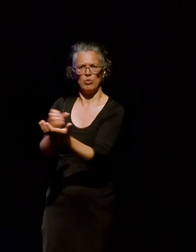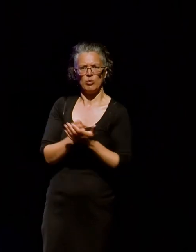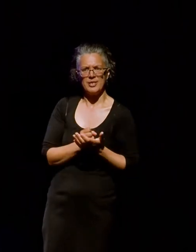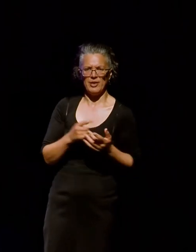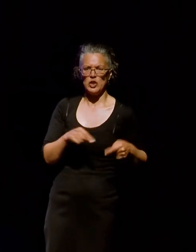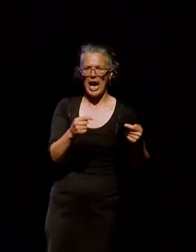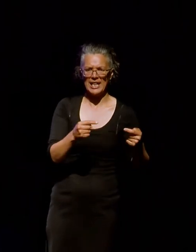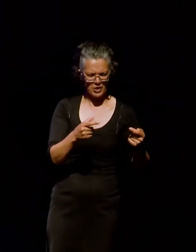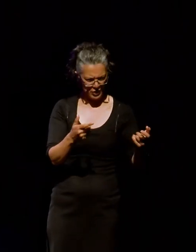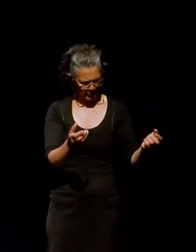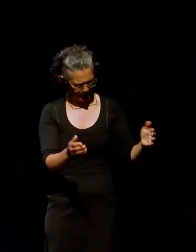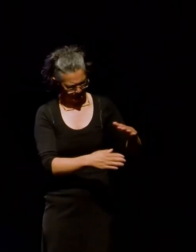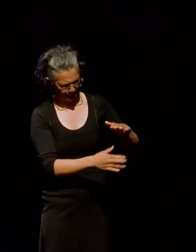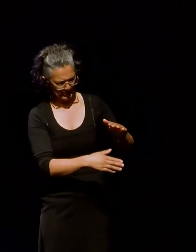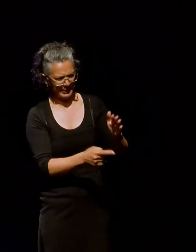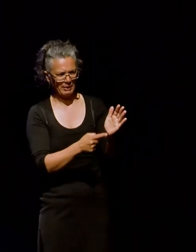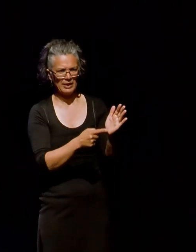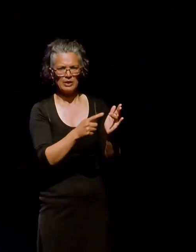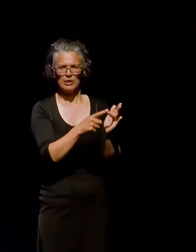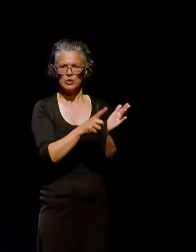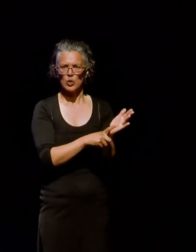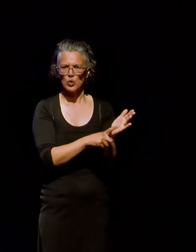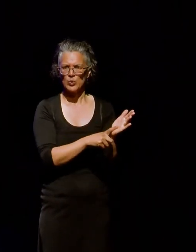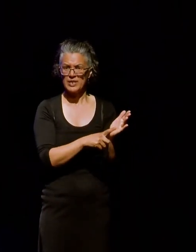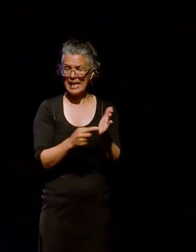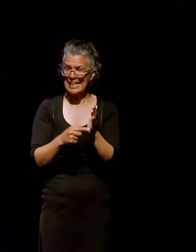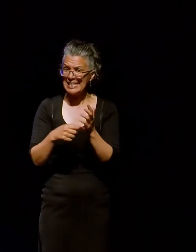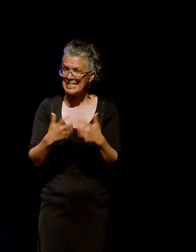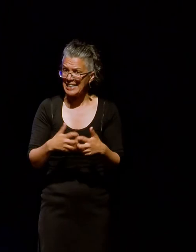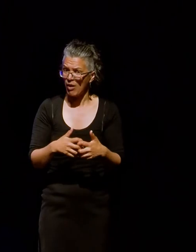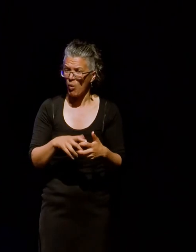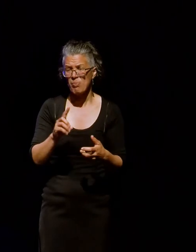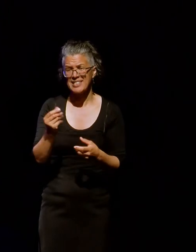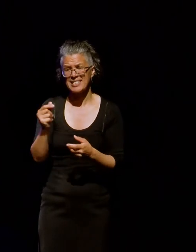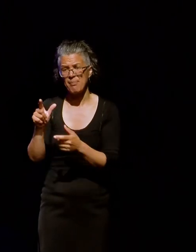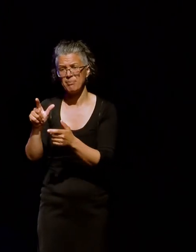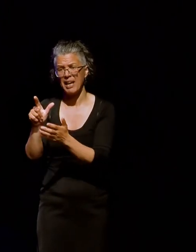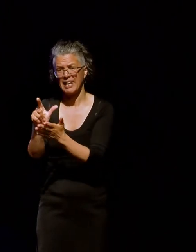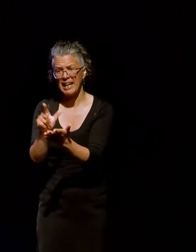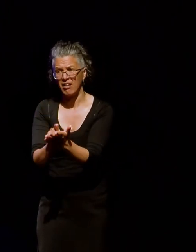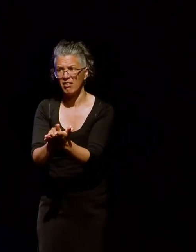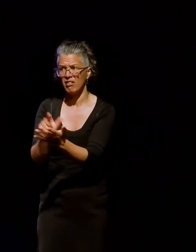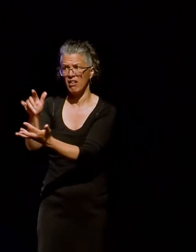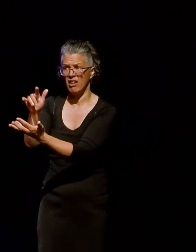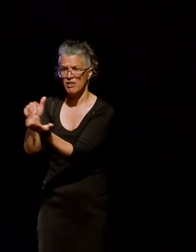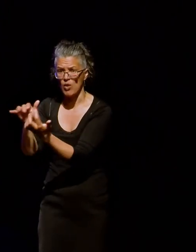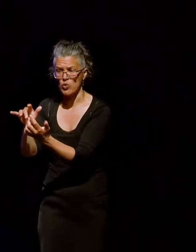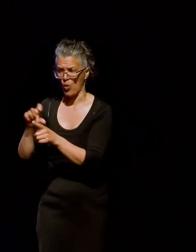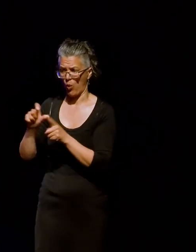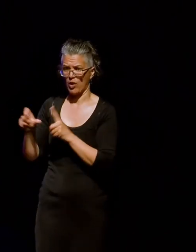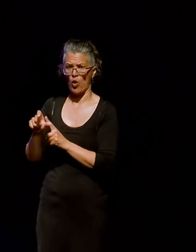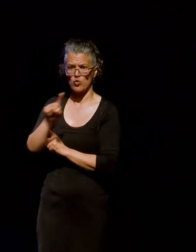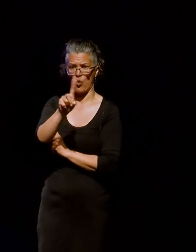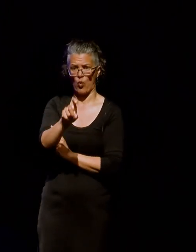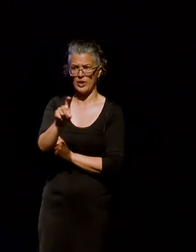didn't have the tools, but also because it's not just technical, but there's also some legal, some social, and some cultural questions about what we're doing